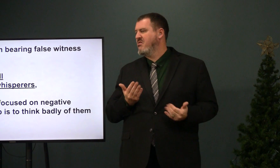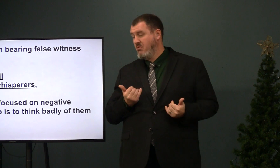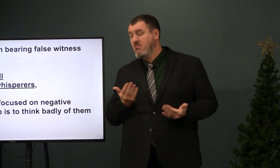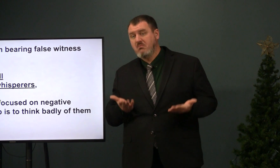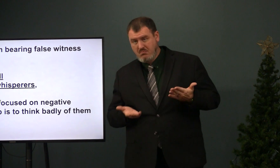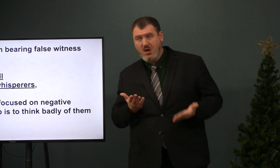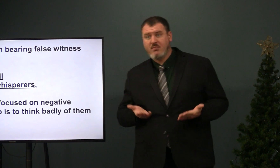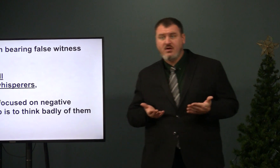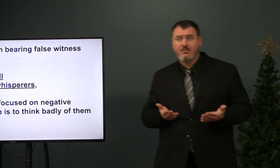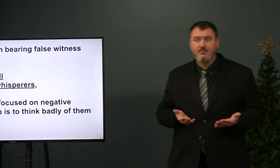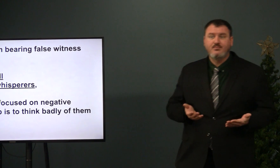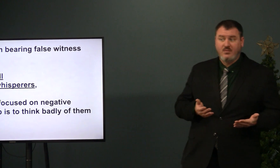popularity,